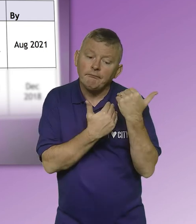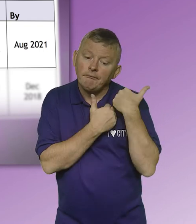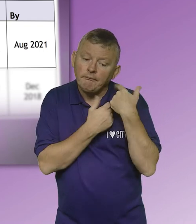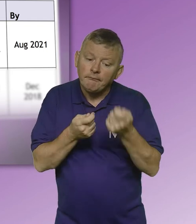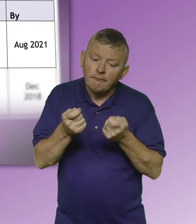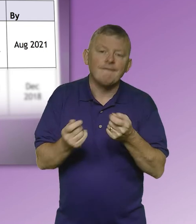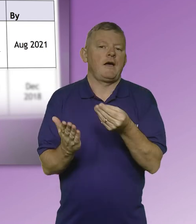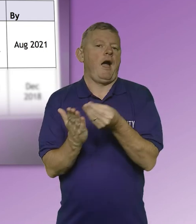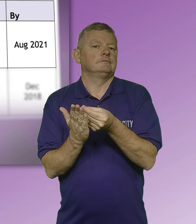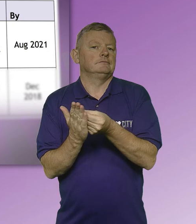Finance